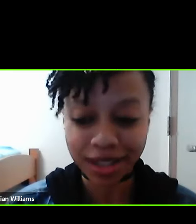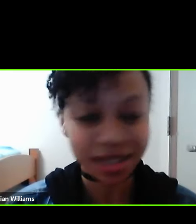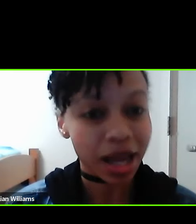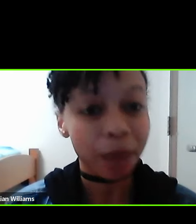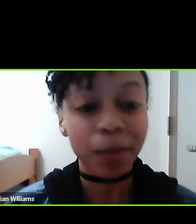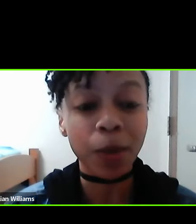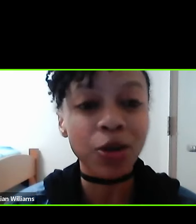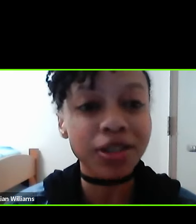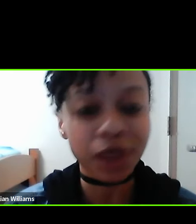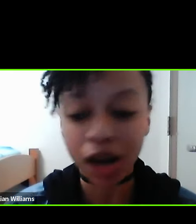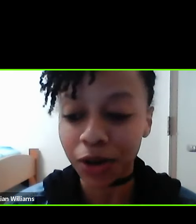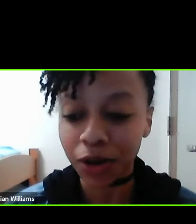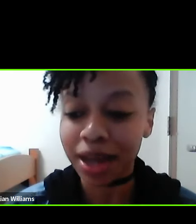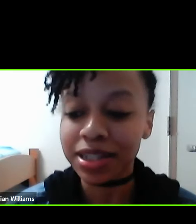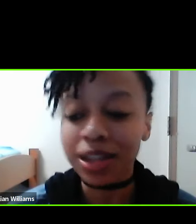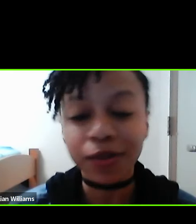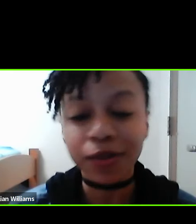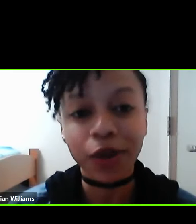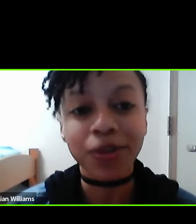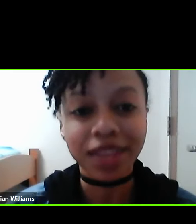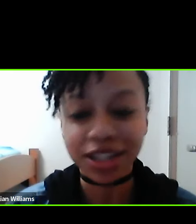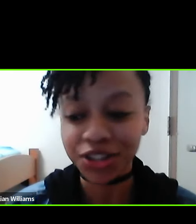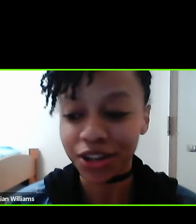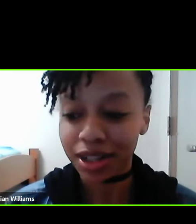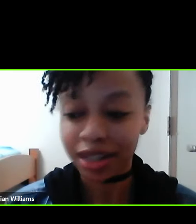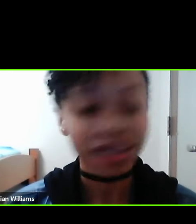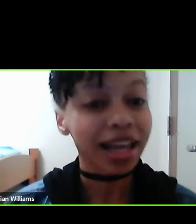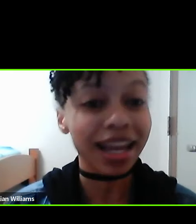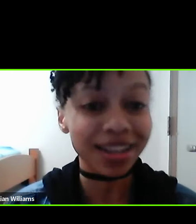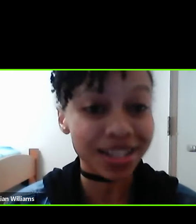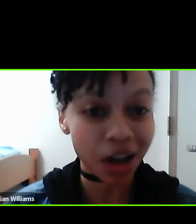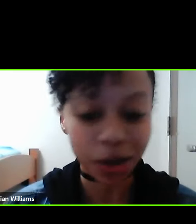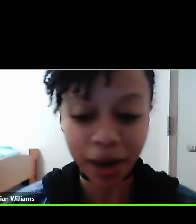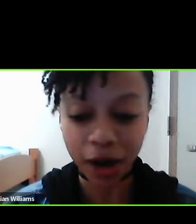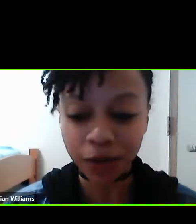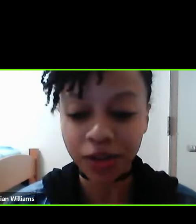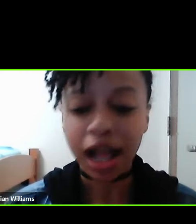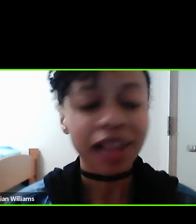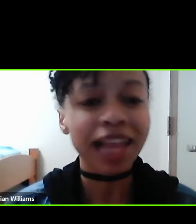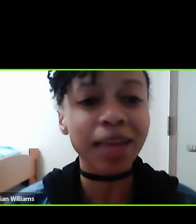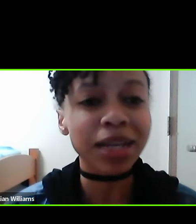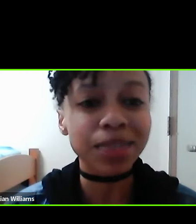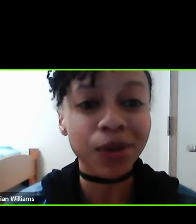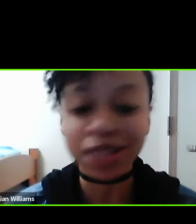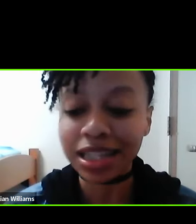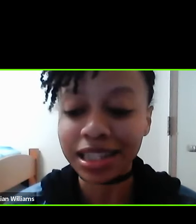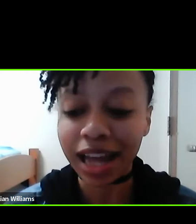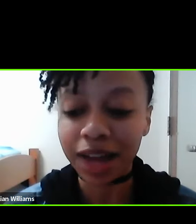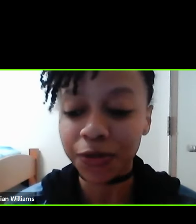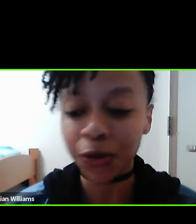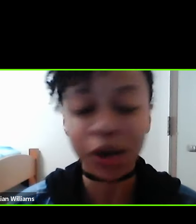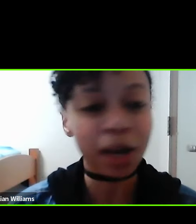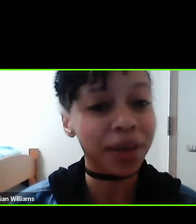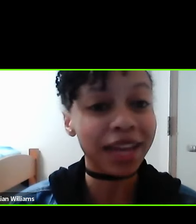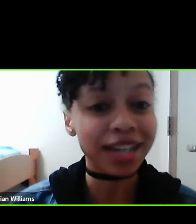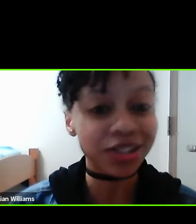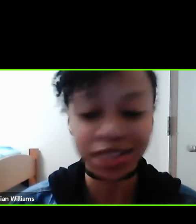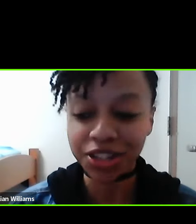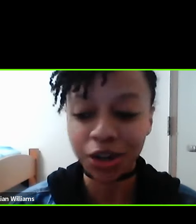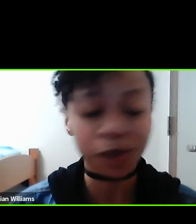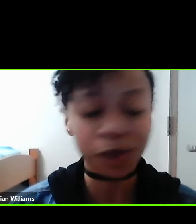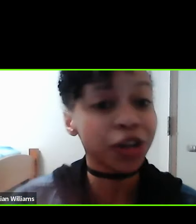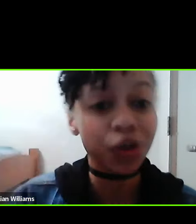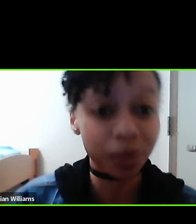Home Place, Memoirs of a Colored Man's Love Affair with Nature. In this autobiography, Lanham explores his life growing up at the